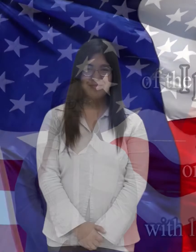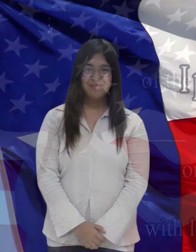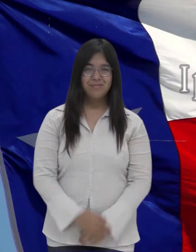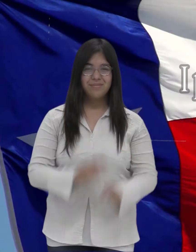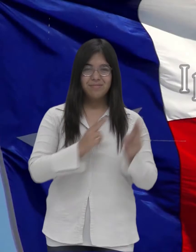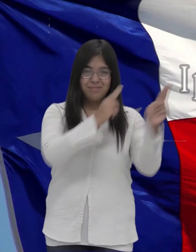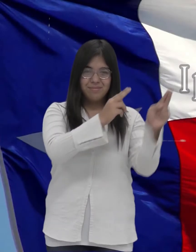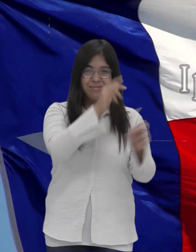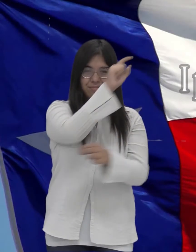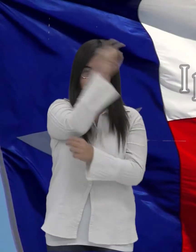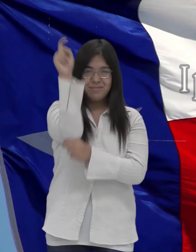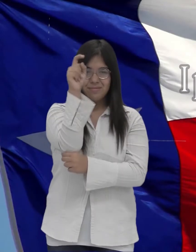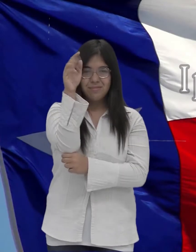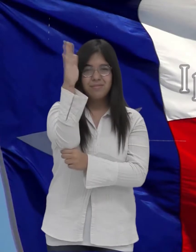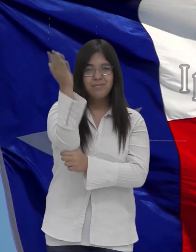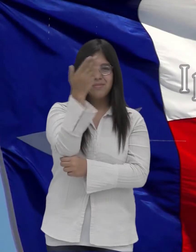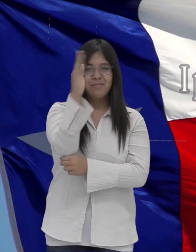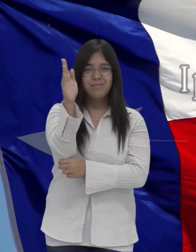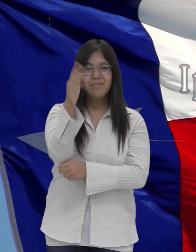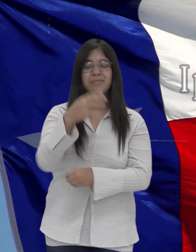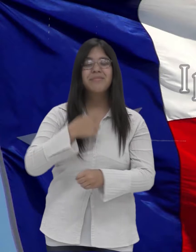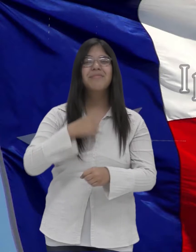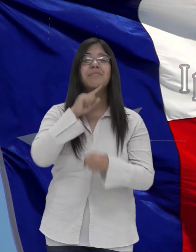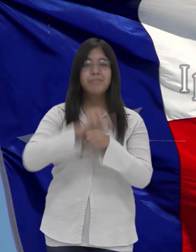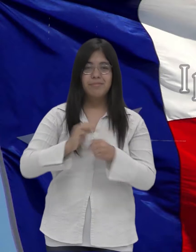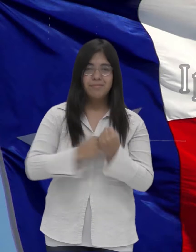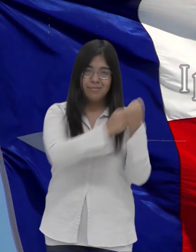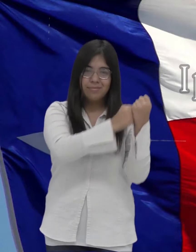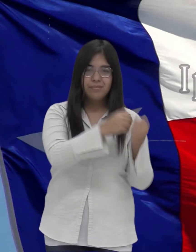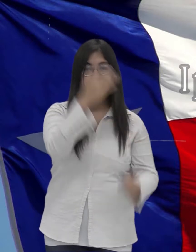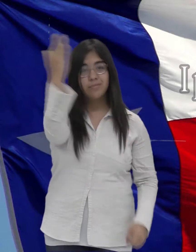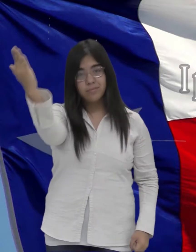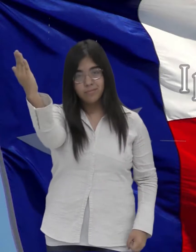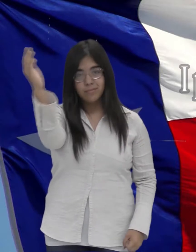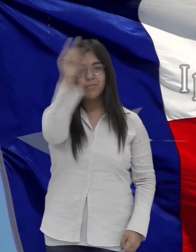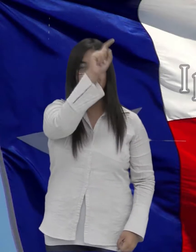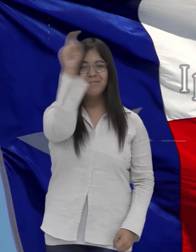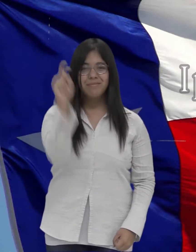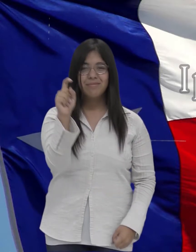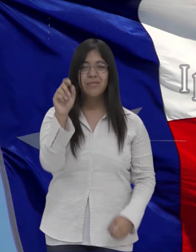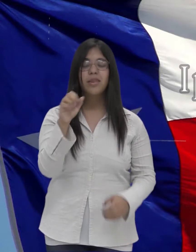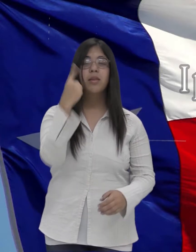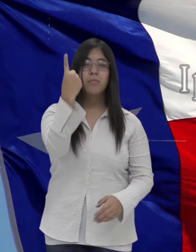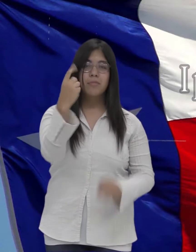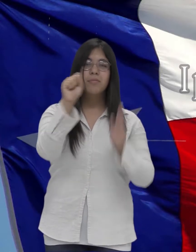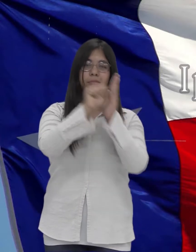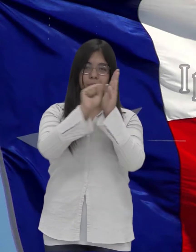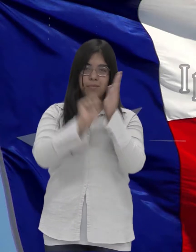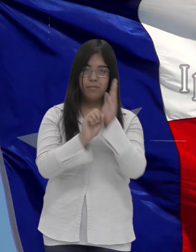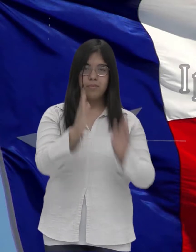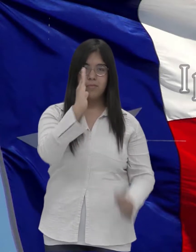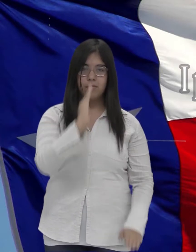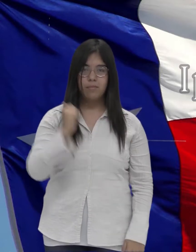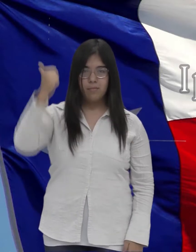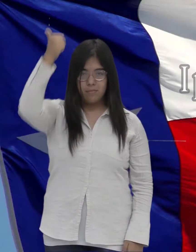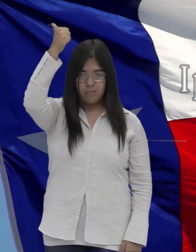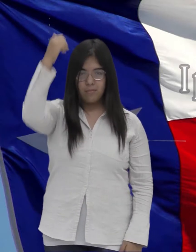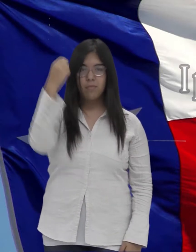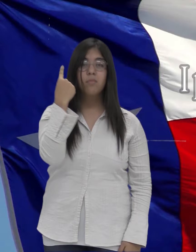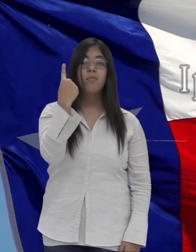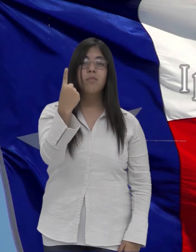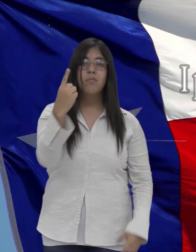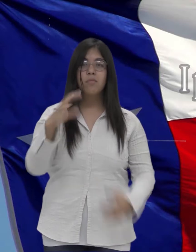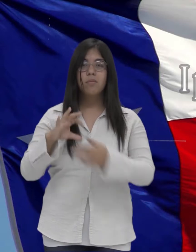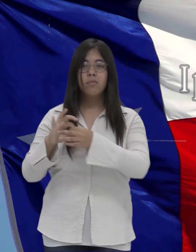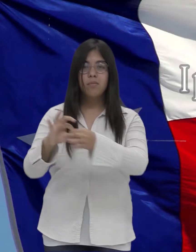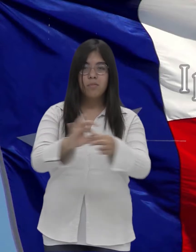honor the Texas flag I pledge allegiance to the Texas one state under God